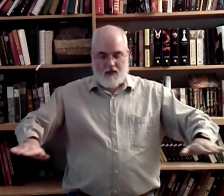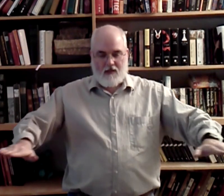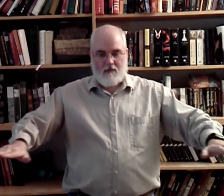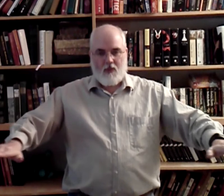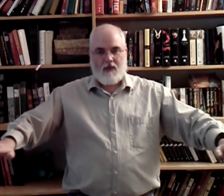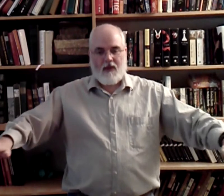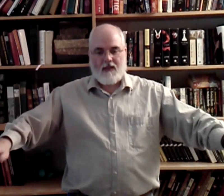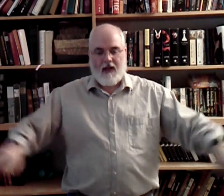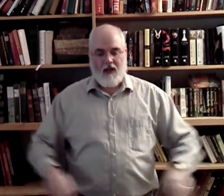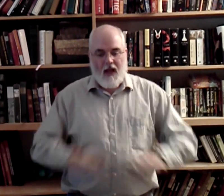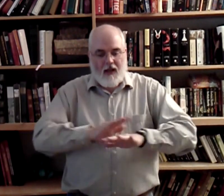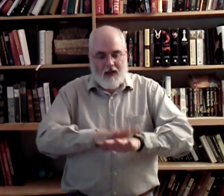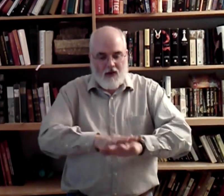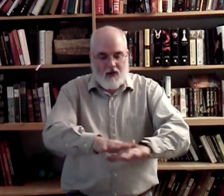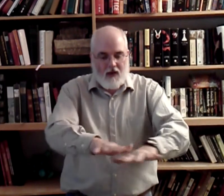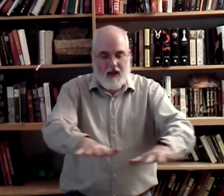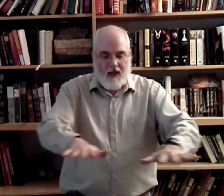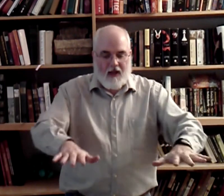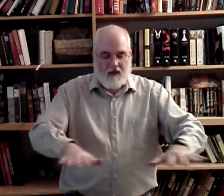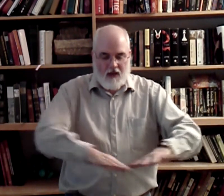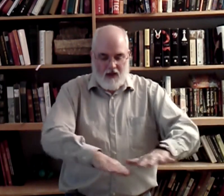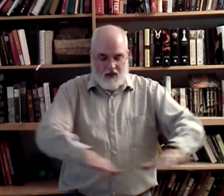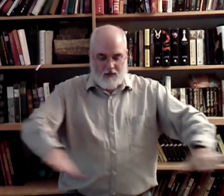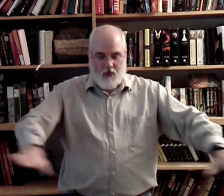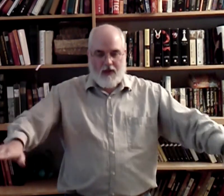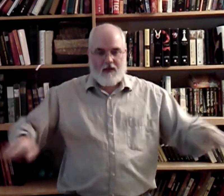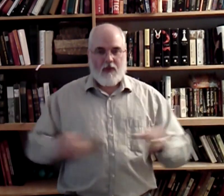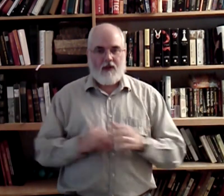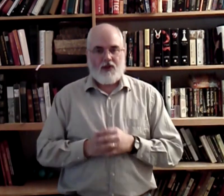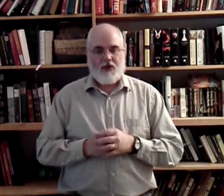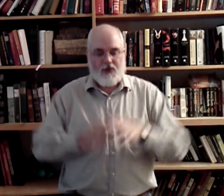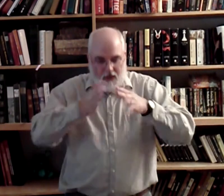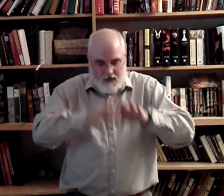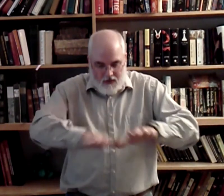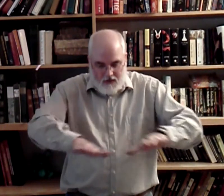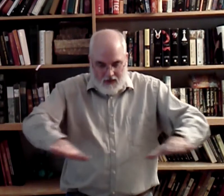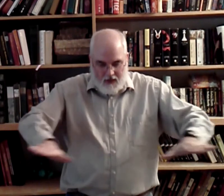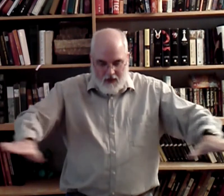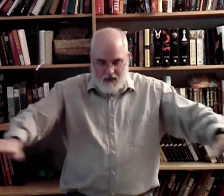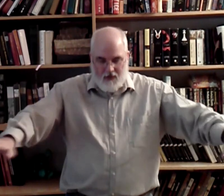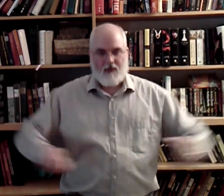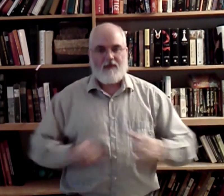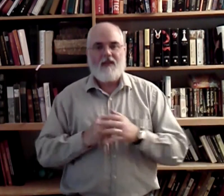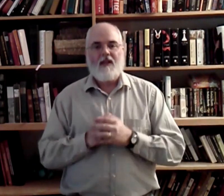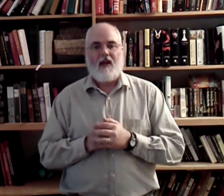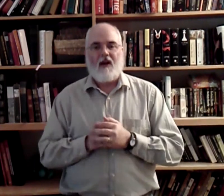Smoothing things out. Like you're laying out. You're smoothing out the wrinkles in your sheets. There we go. Alright.